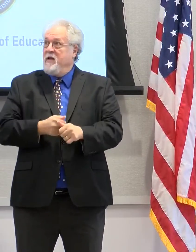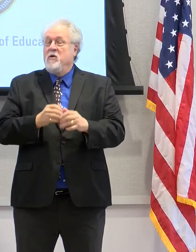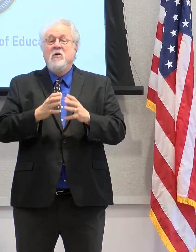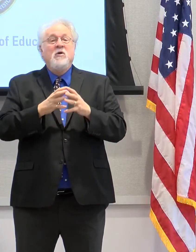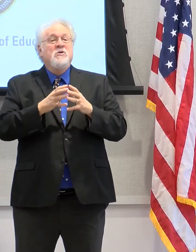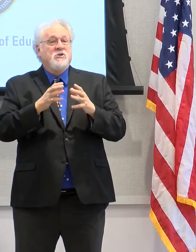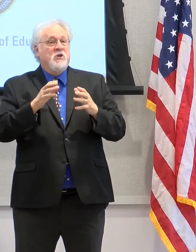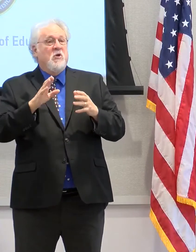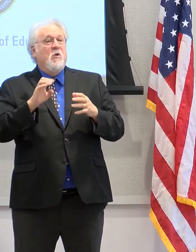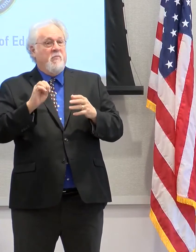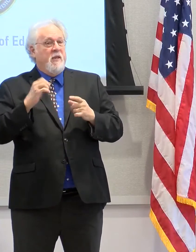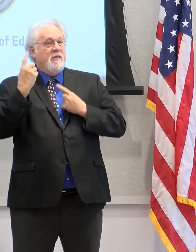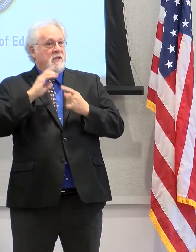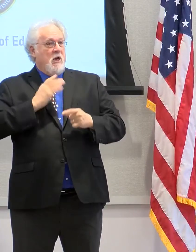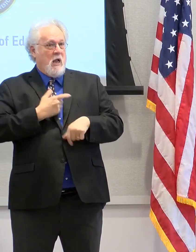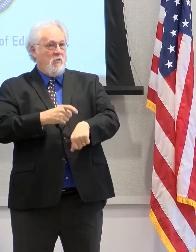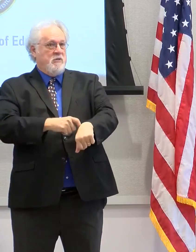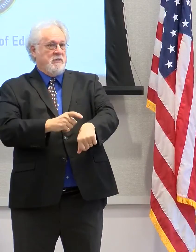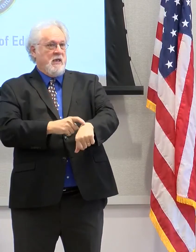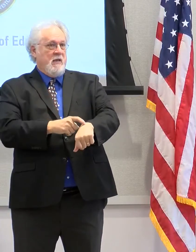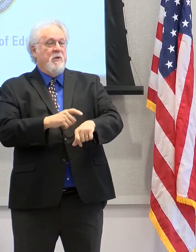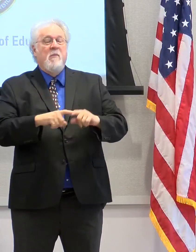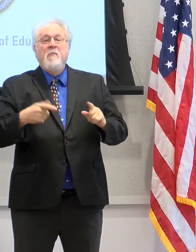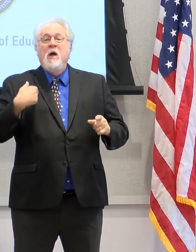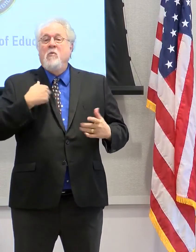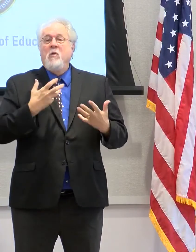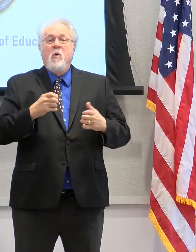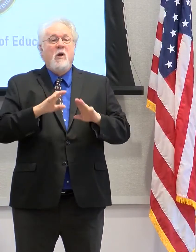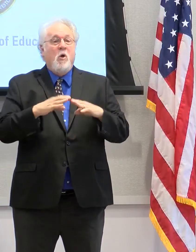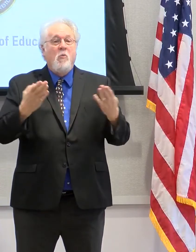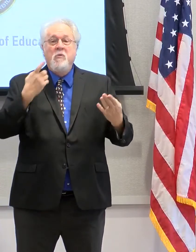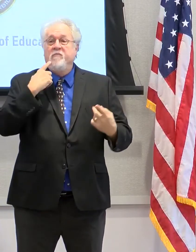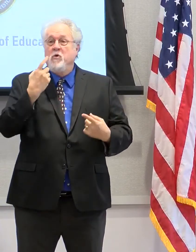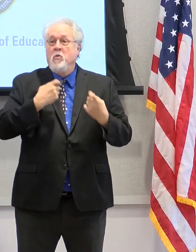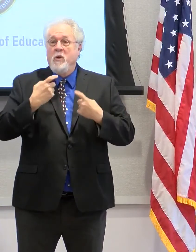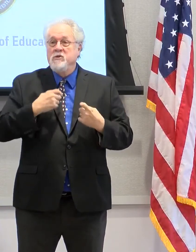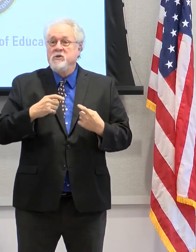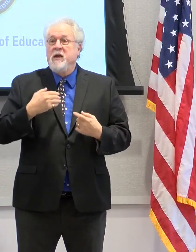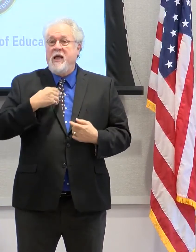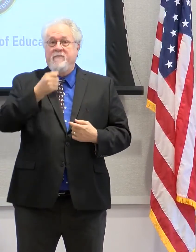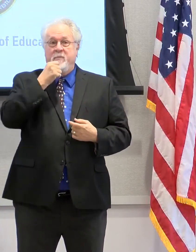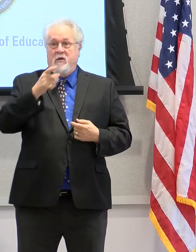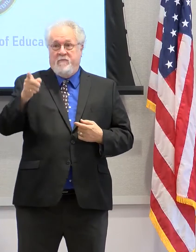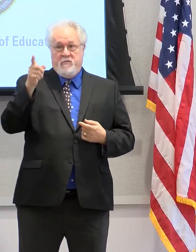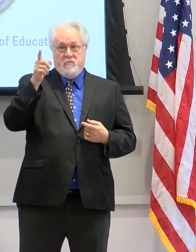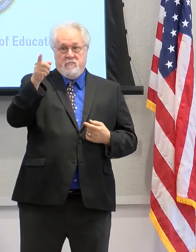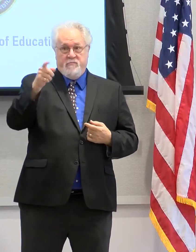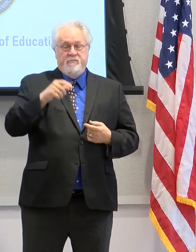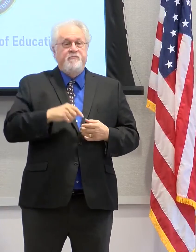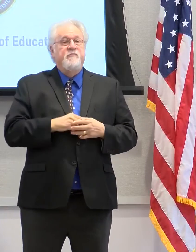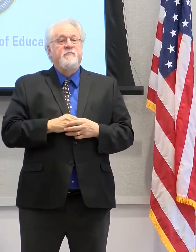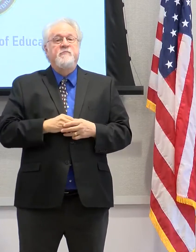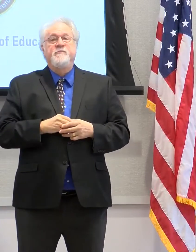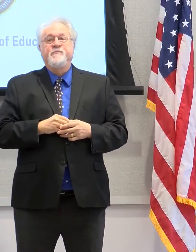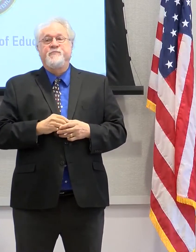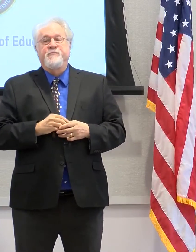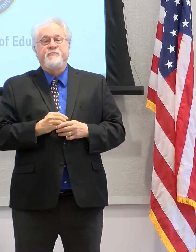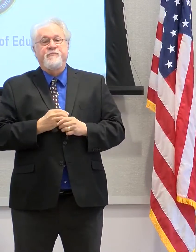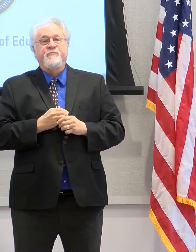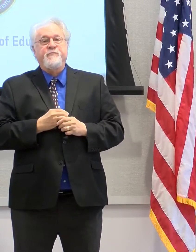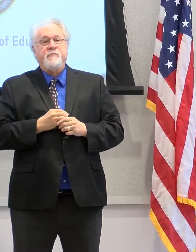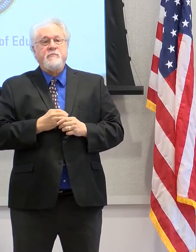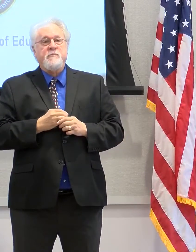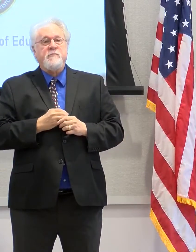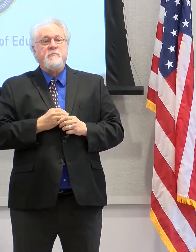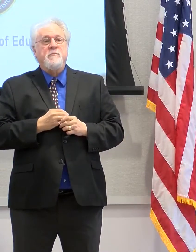so let's be considerate of our time, but we do want to open it up for questions. There is a microphone that has been provided to you in the rear.